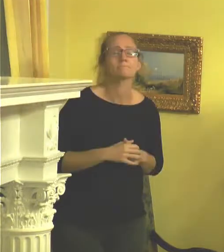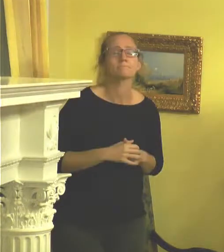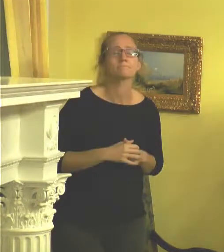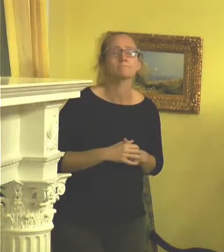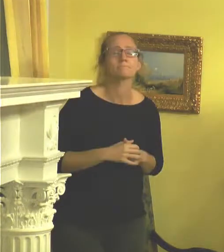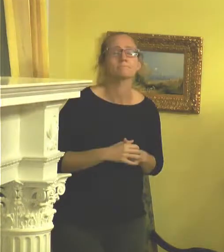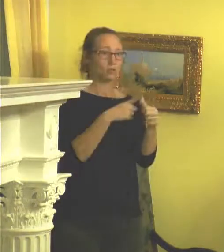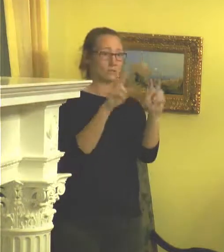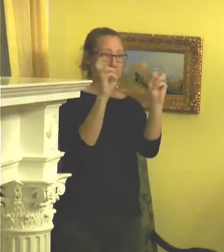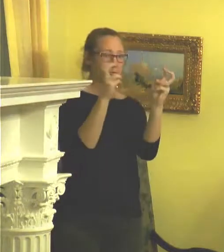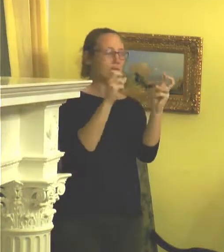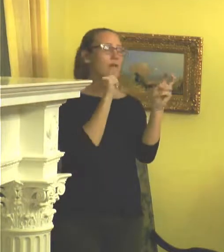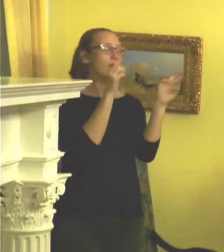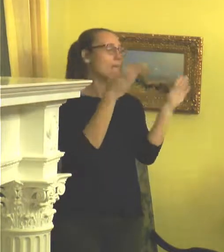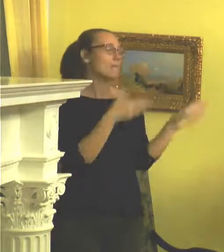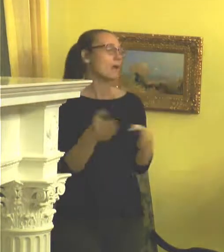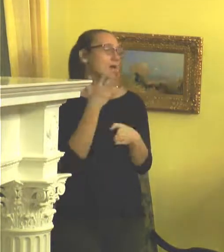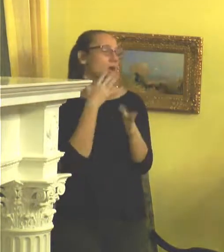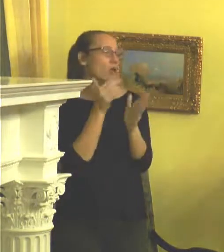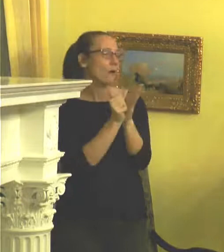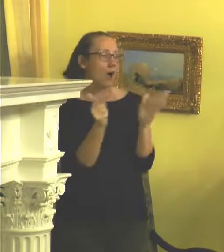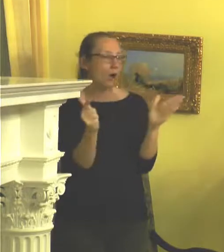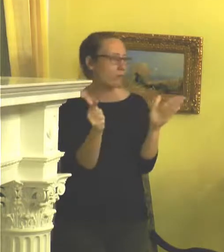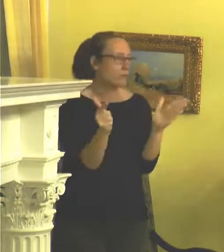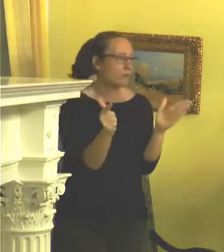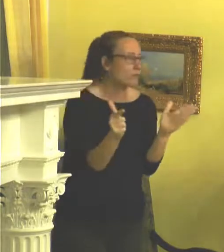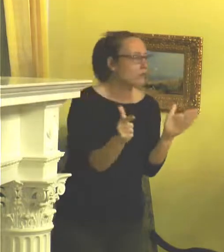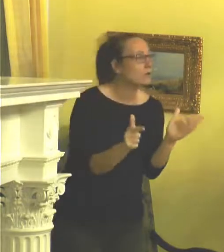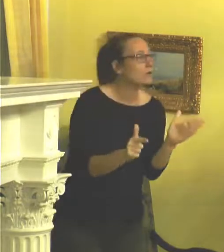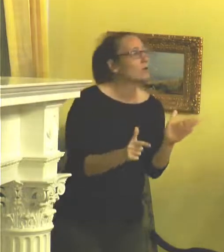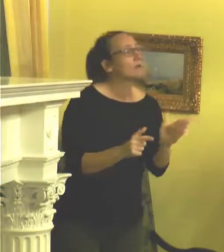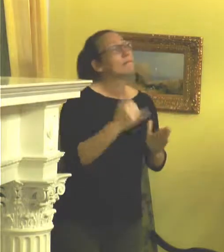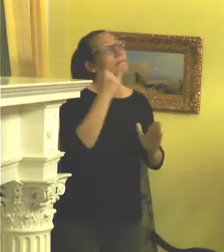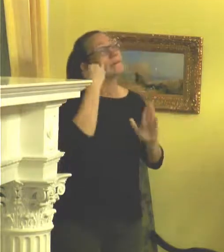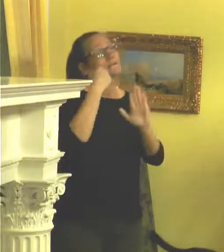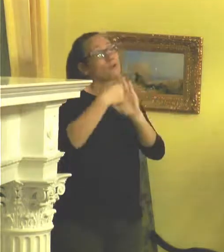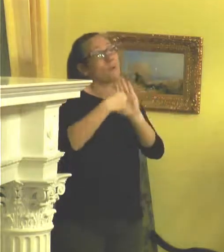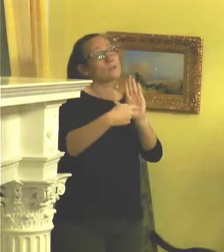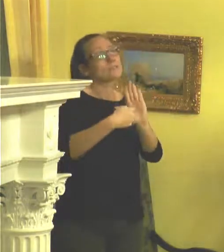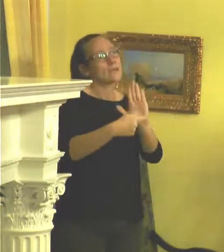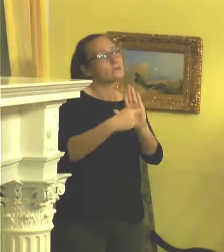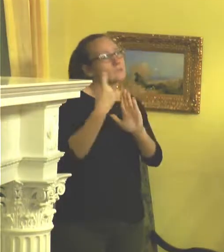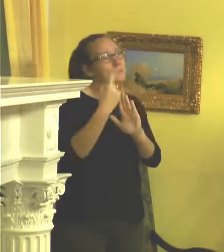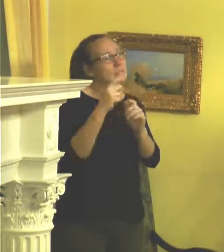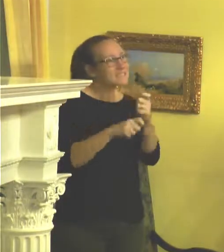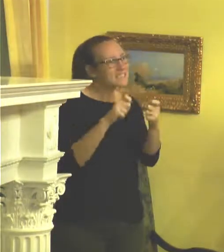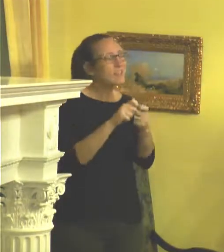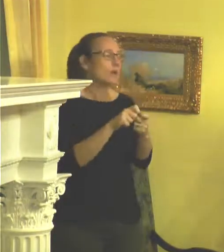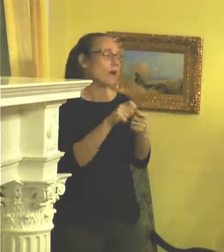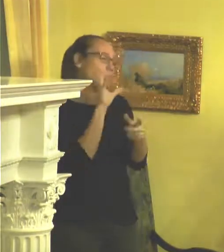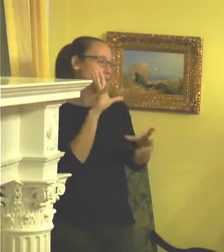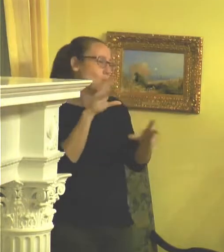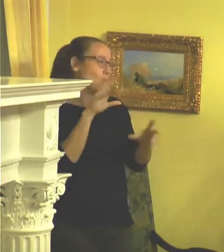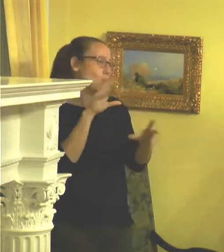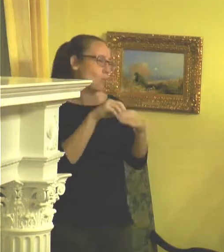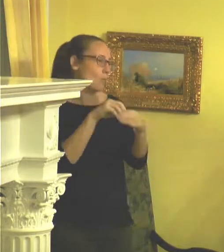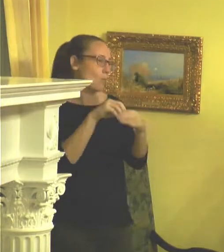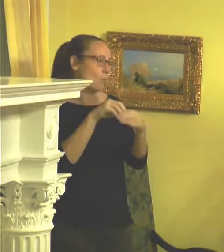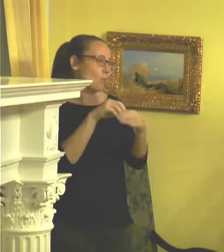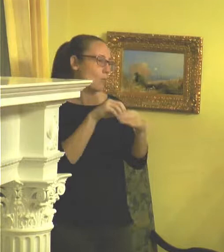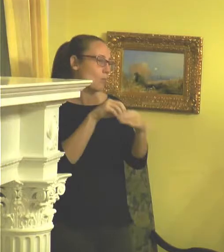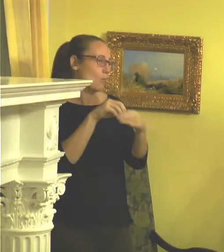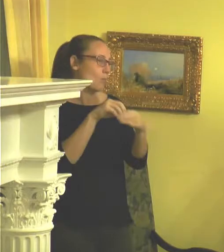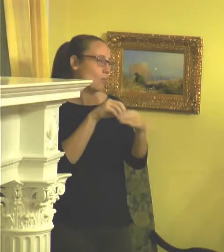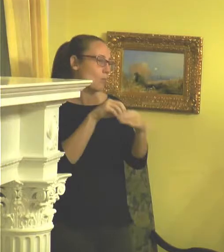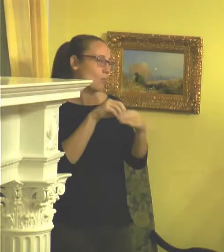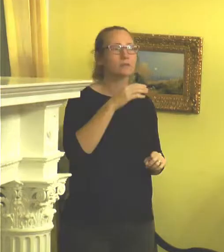have no, I don't plan color at all. Outside of if it's symbolic, you know, in the old painting, the